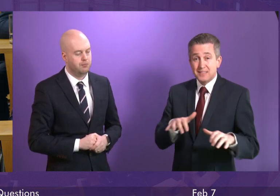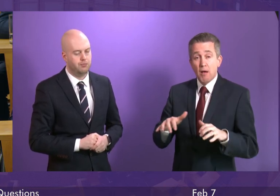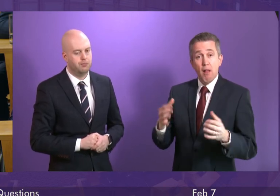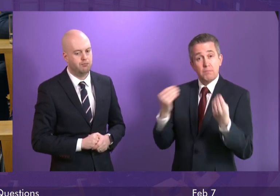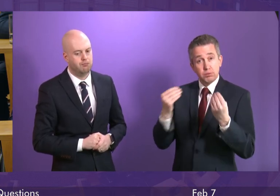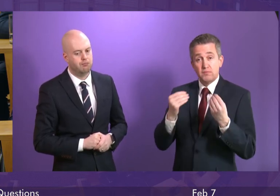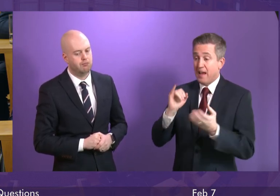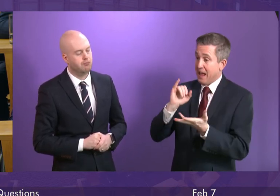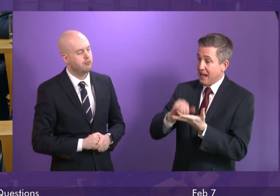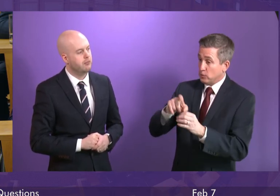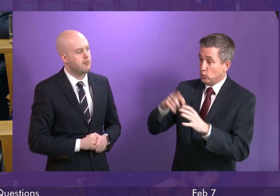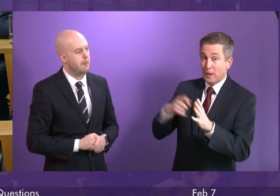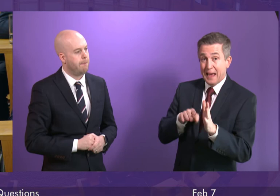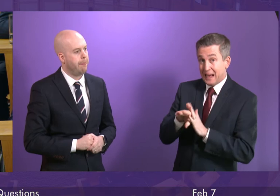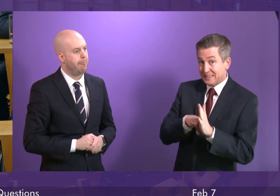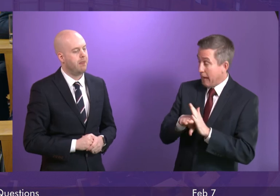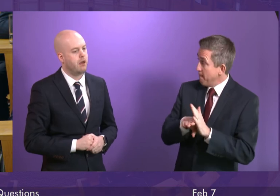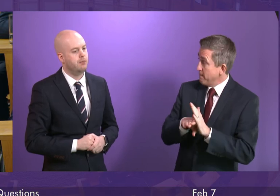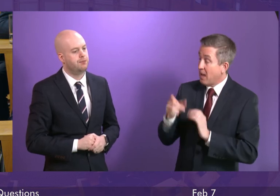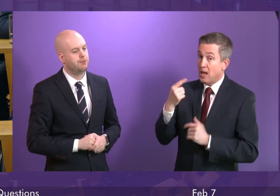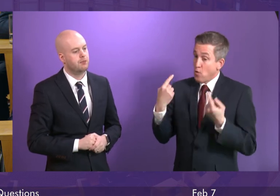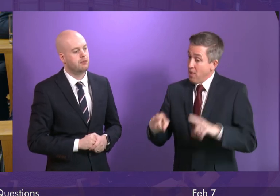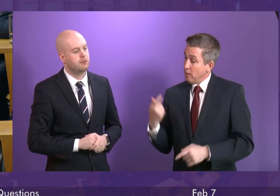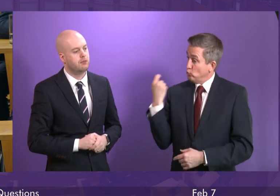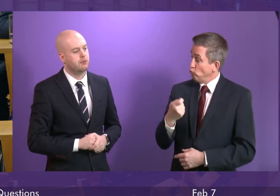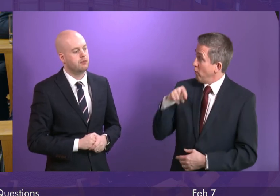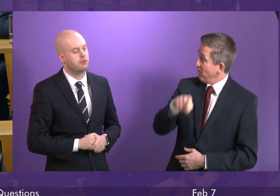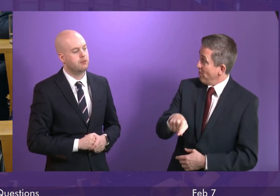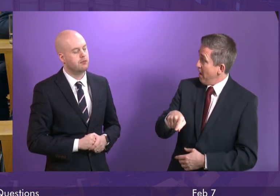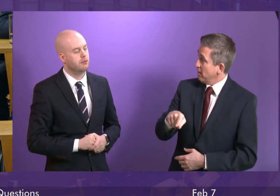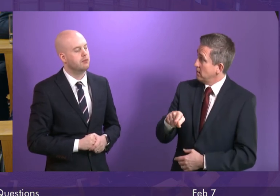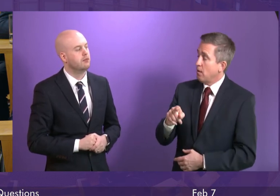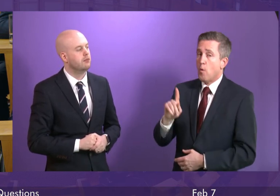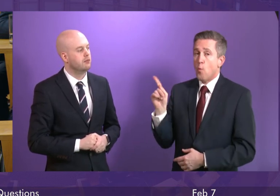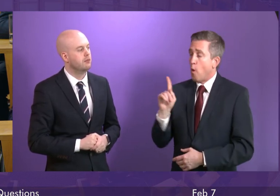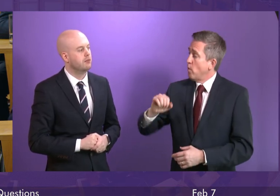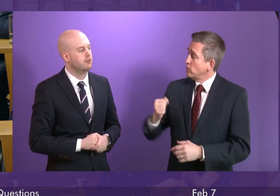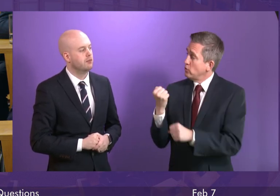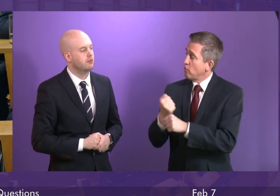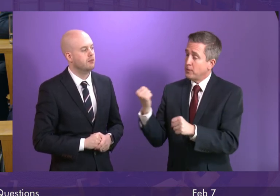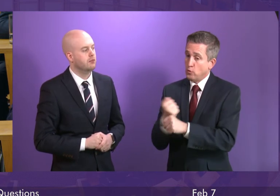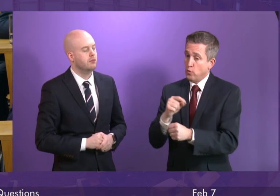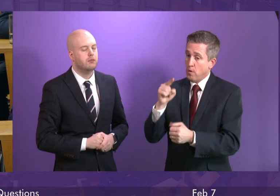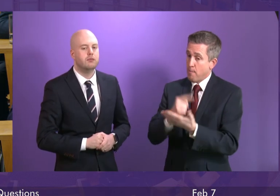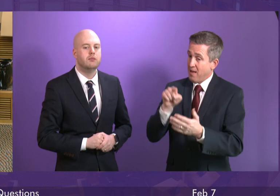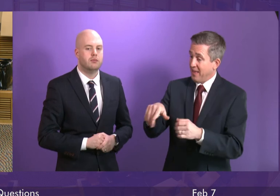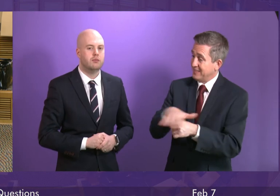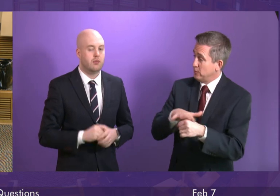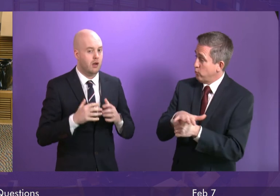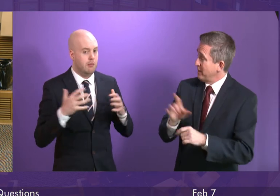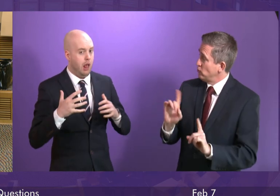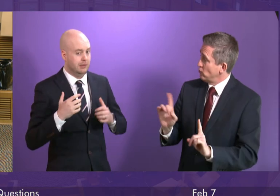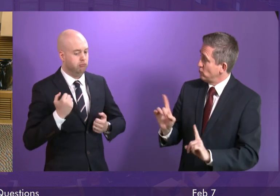exams can be legitimately subject to charging and can he explain what the Scottish Government is going to do about this situation? First Minister I